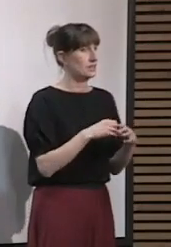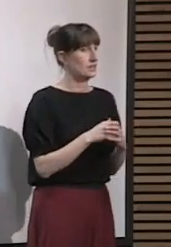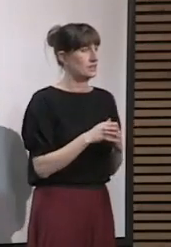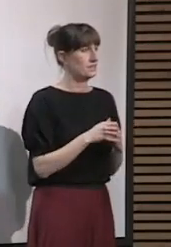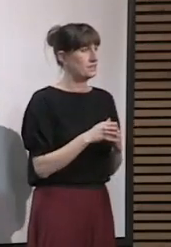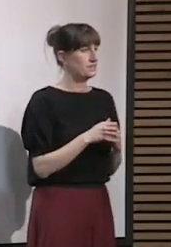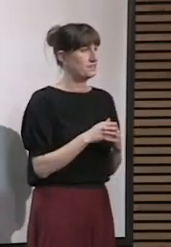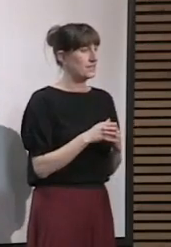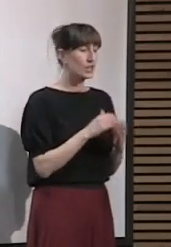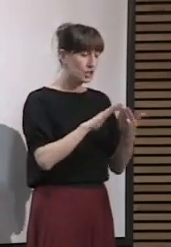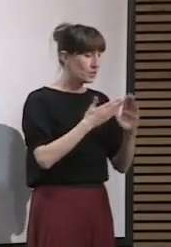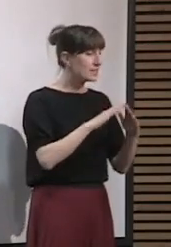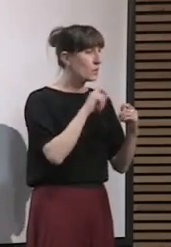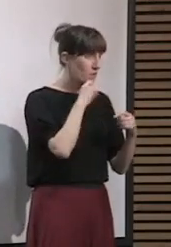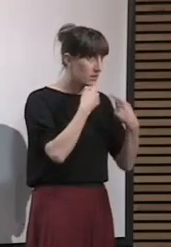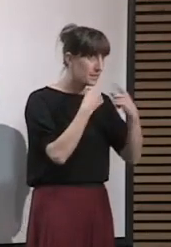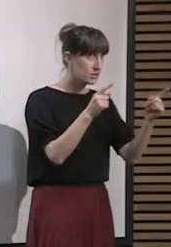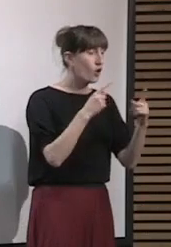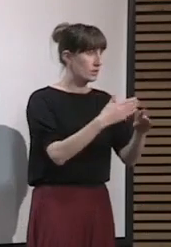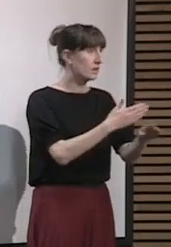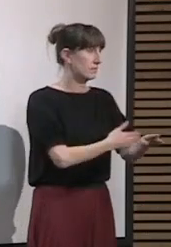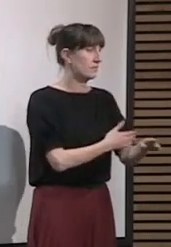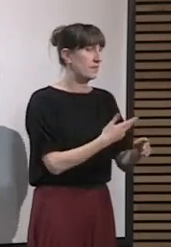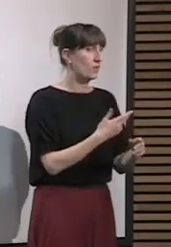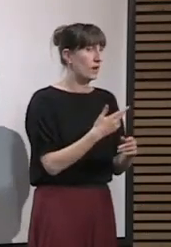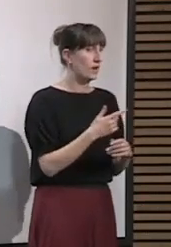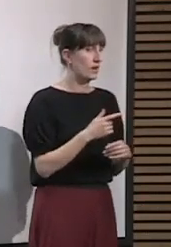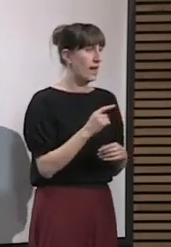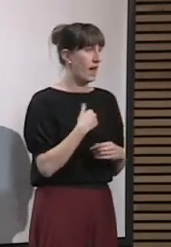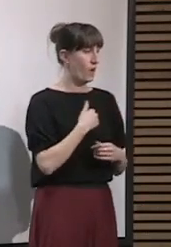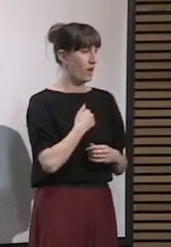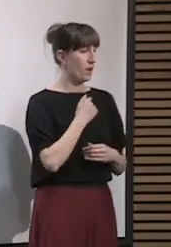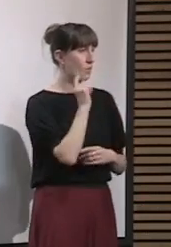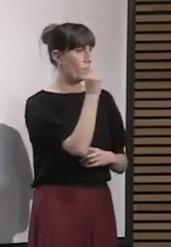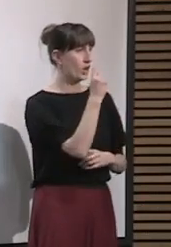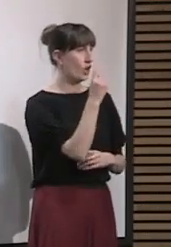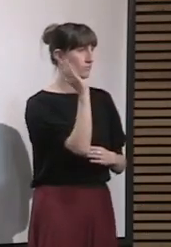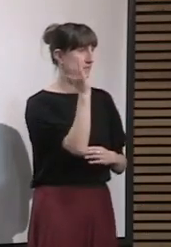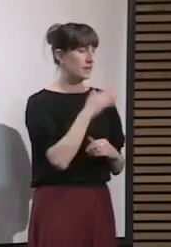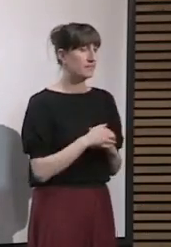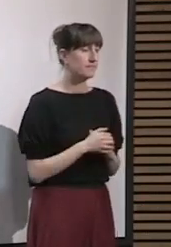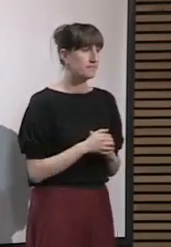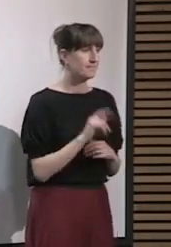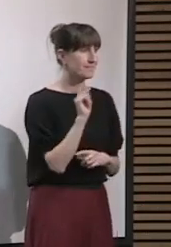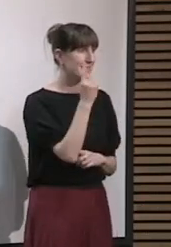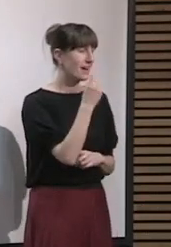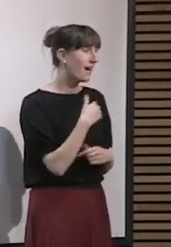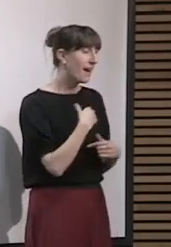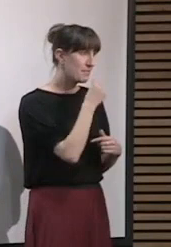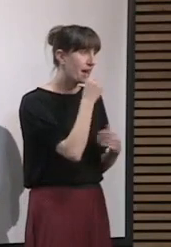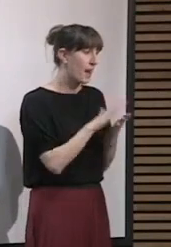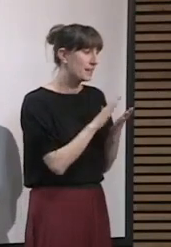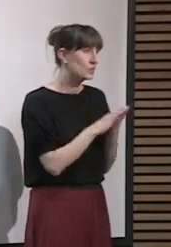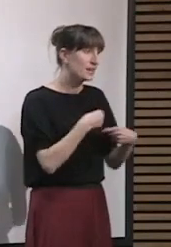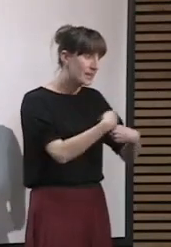the community will be notified much more quickly immediately. Like I said I'm very happy to get you the list of you know all